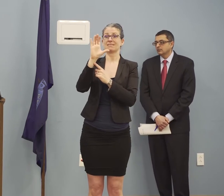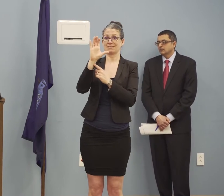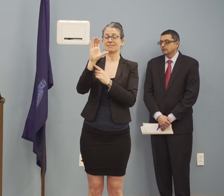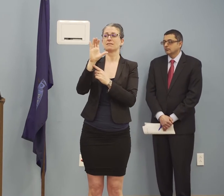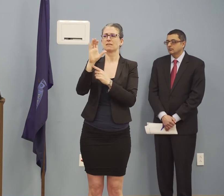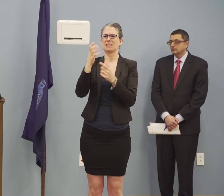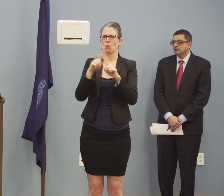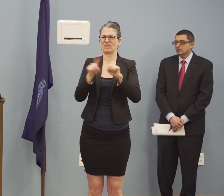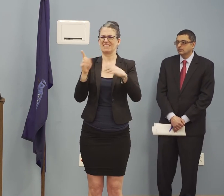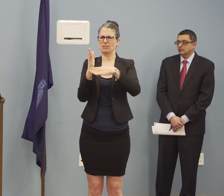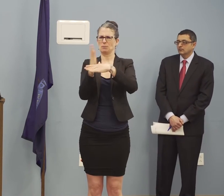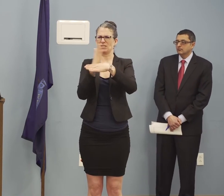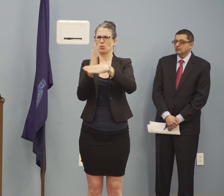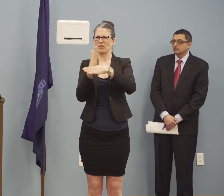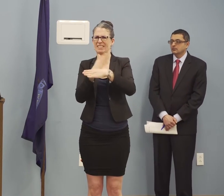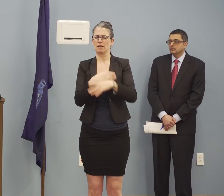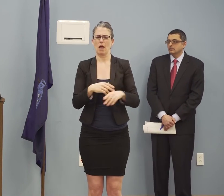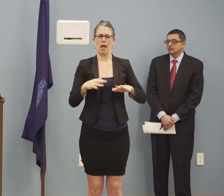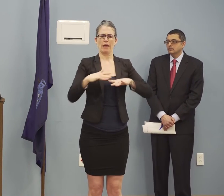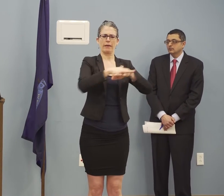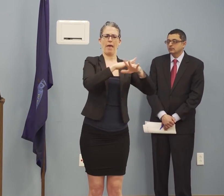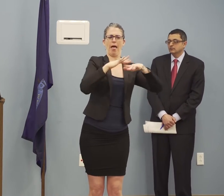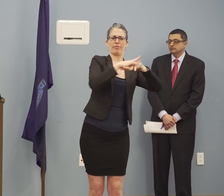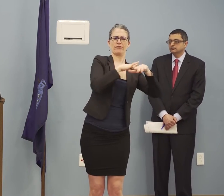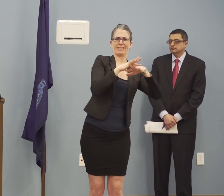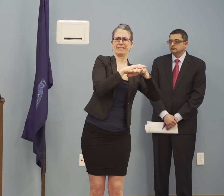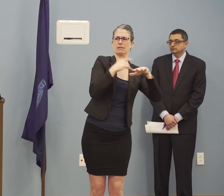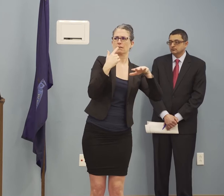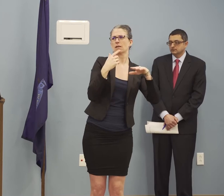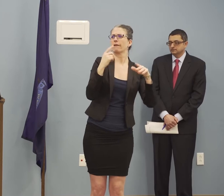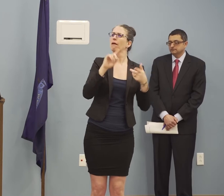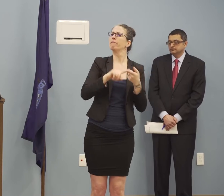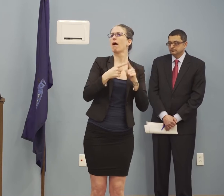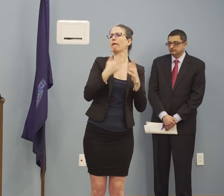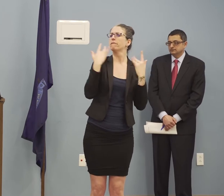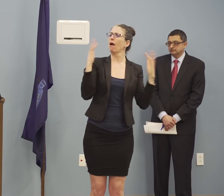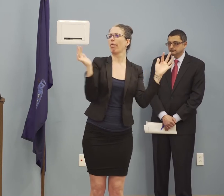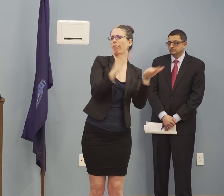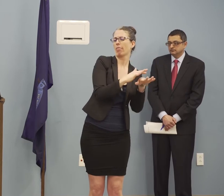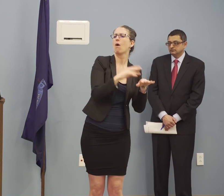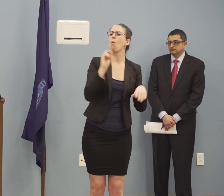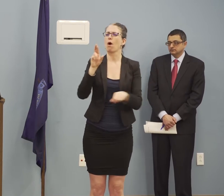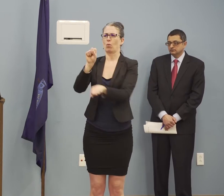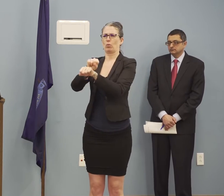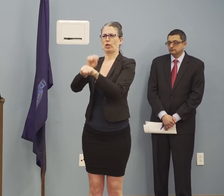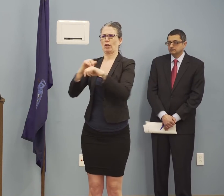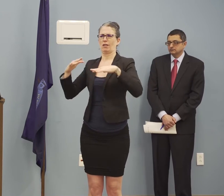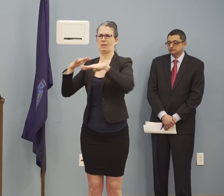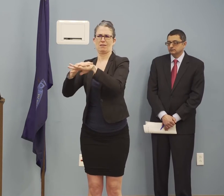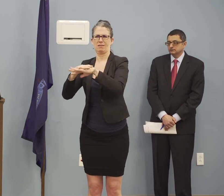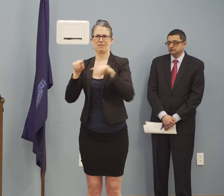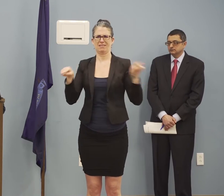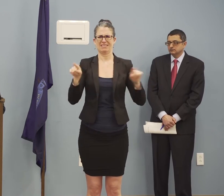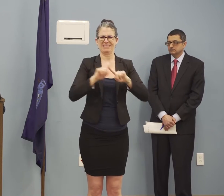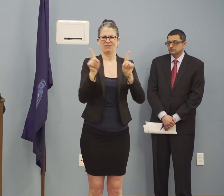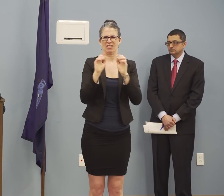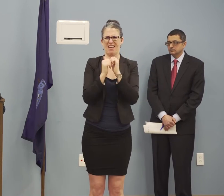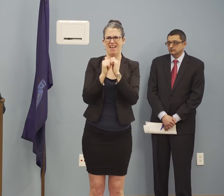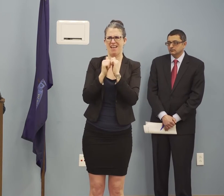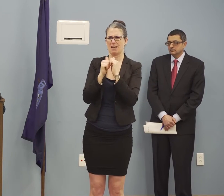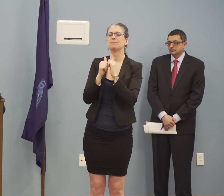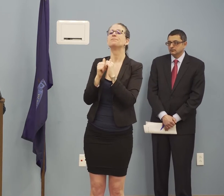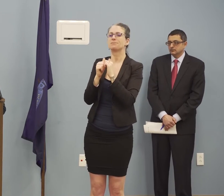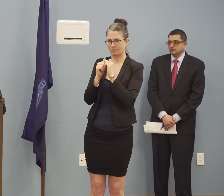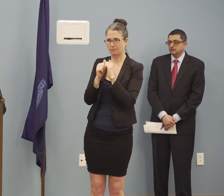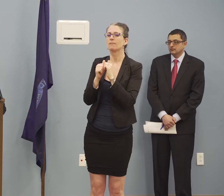open that has a higher number of people, and why one place would be already closed? Public-facing businesses, I think we talked about. Was that, does that